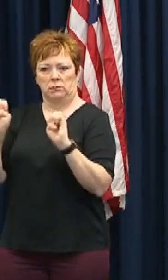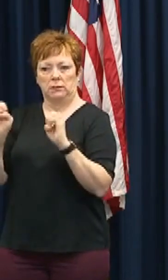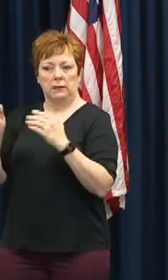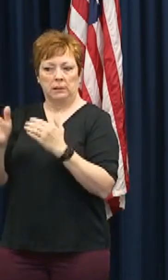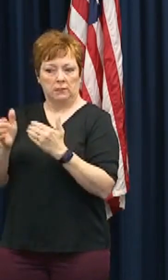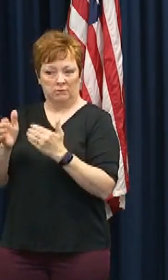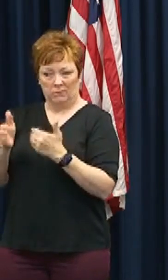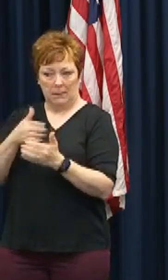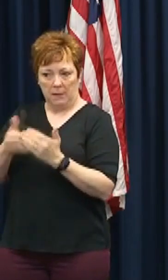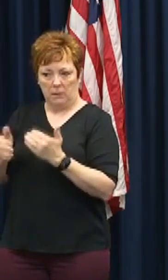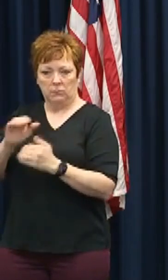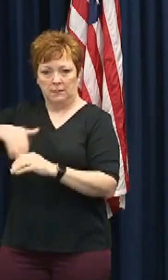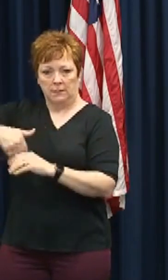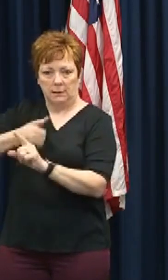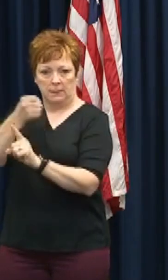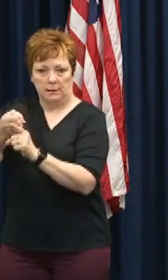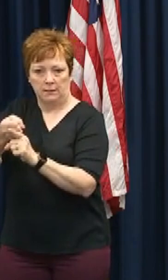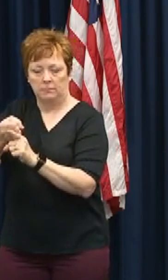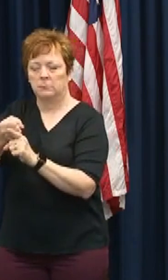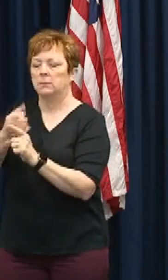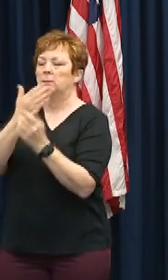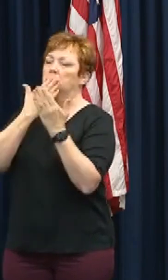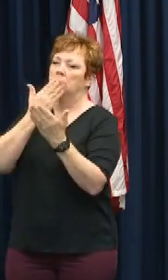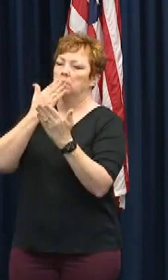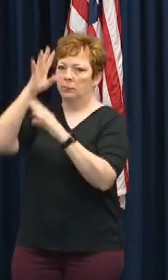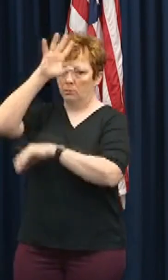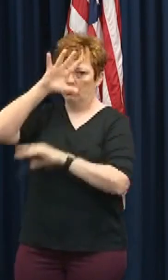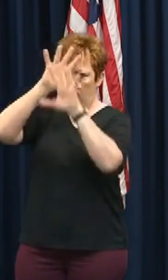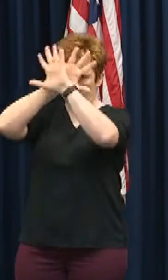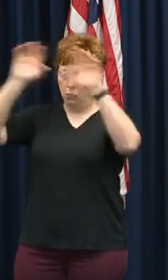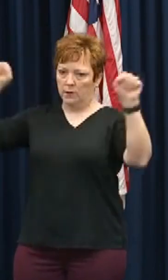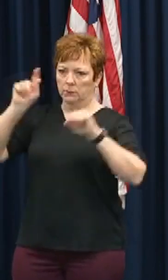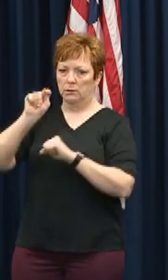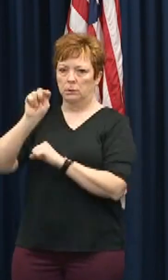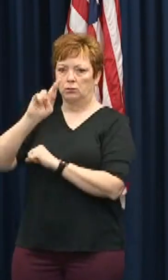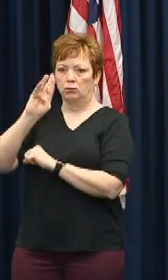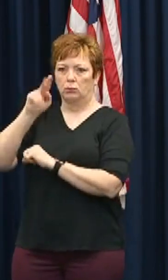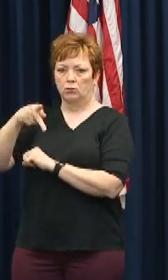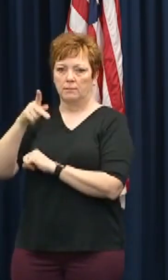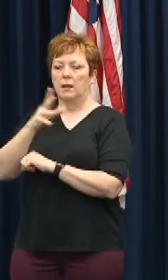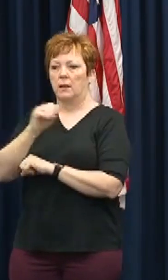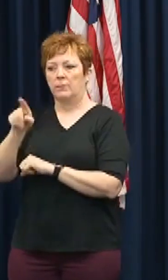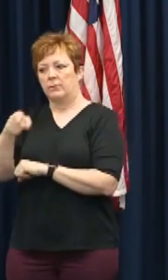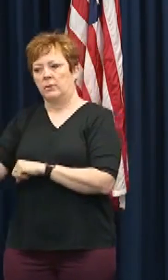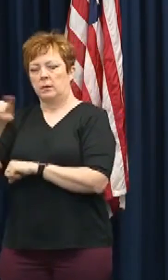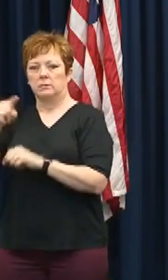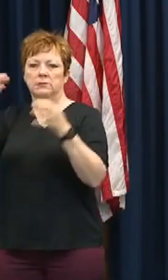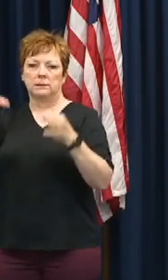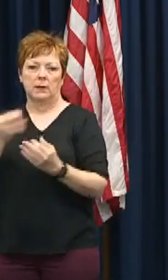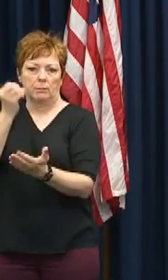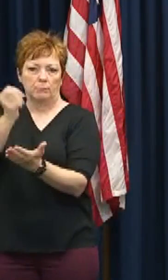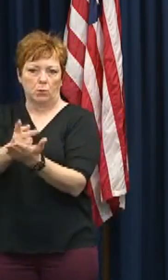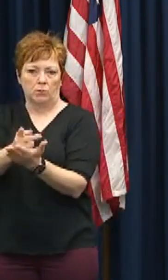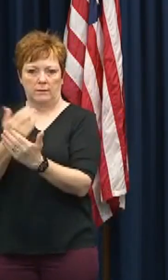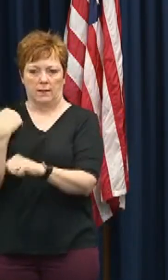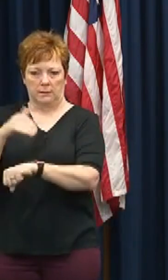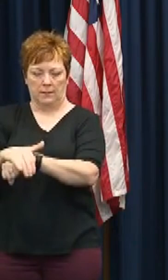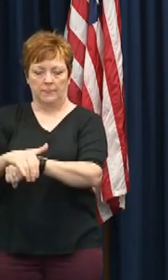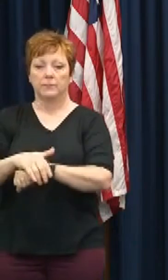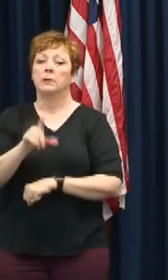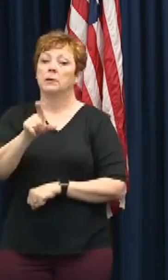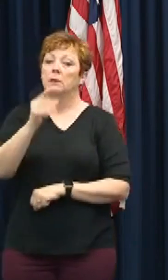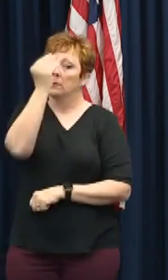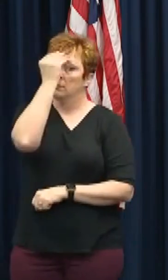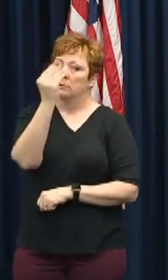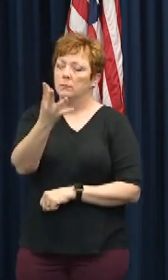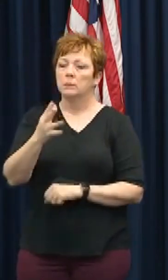administration approved this request last night. And let me make one thing crystal clear, folks. The White House and